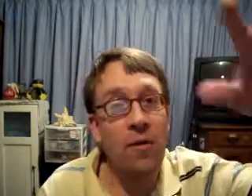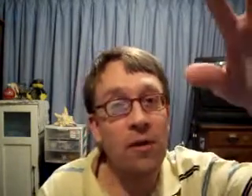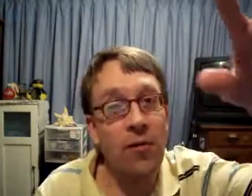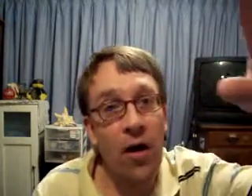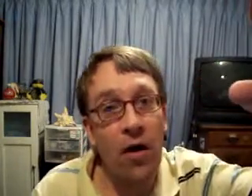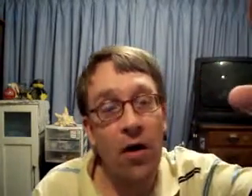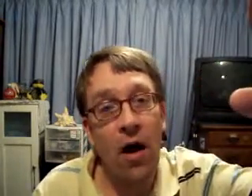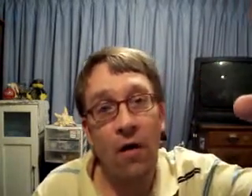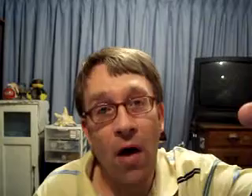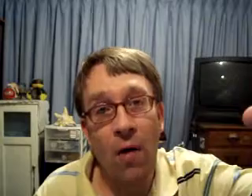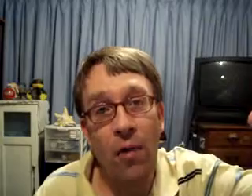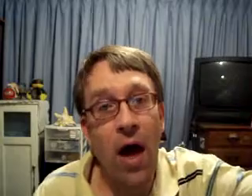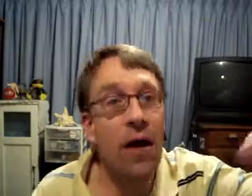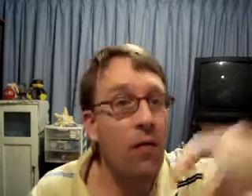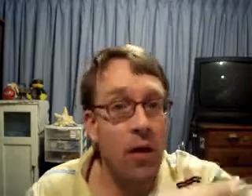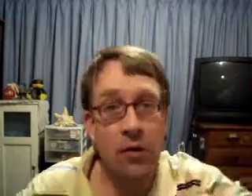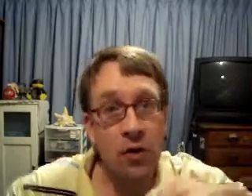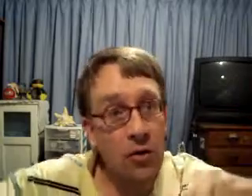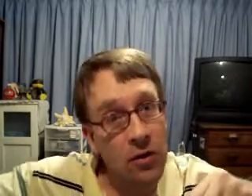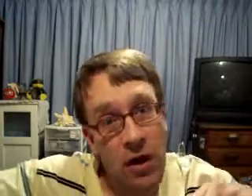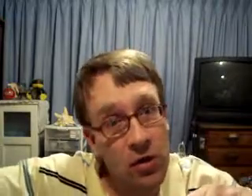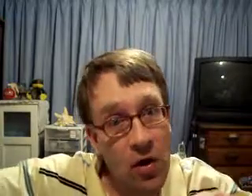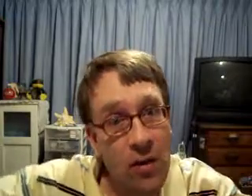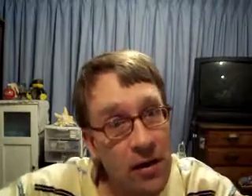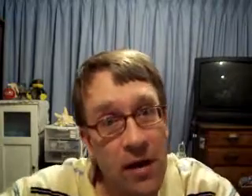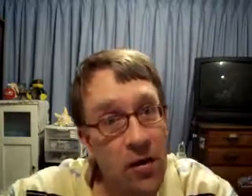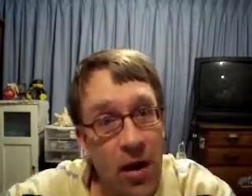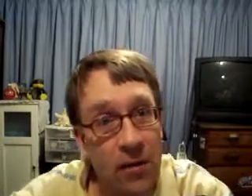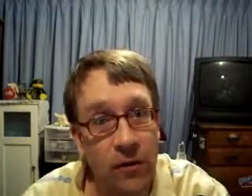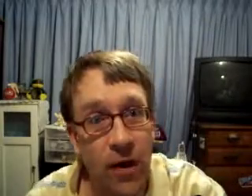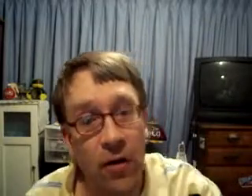hemisphere of our planet. There's also a jet stream in the southern hemisphere.